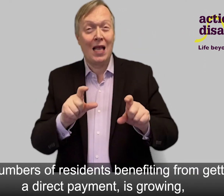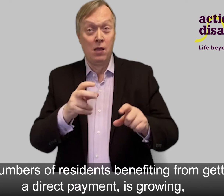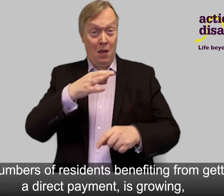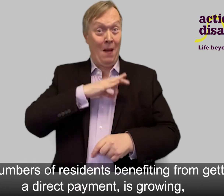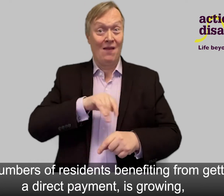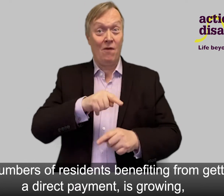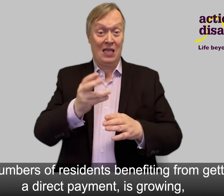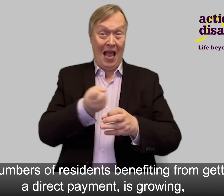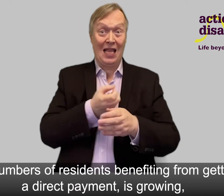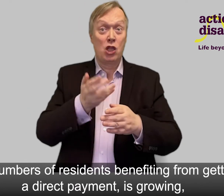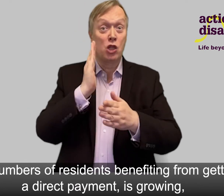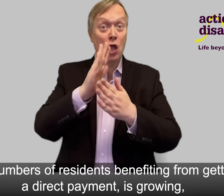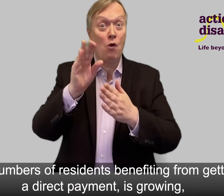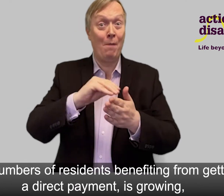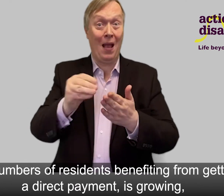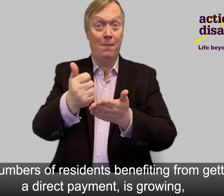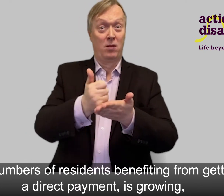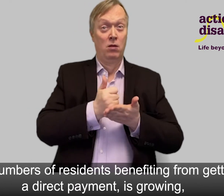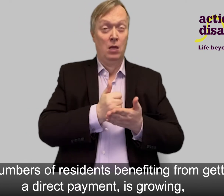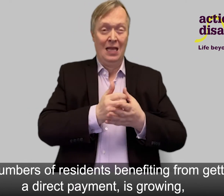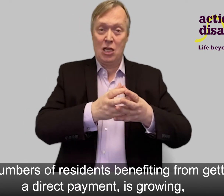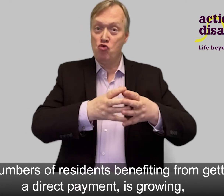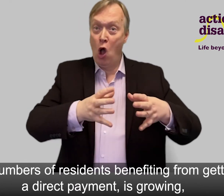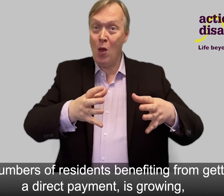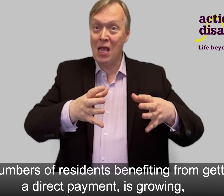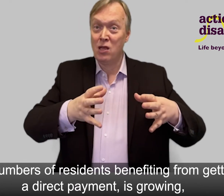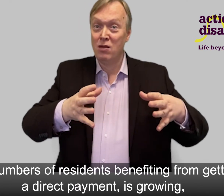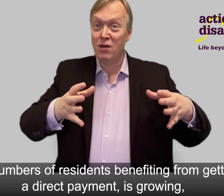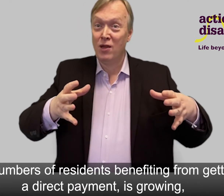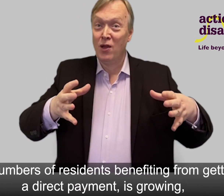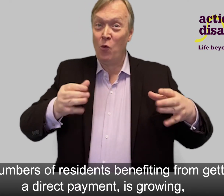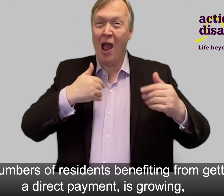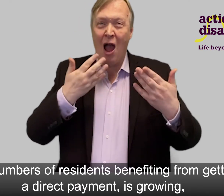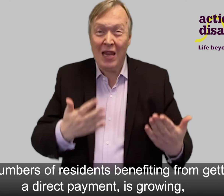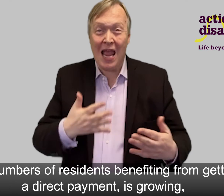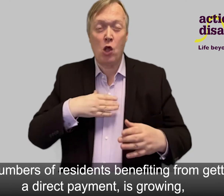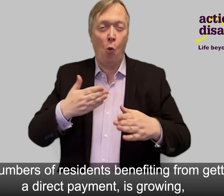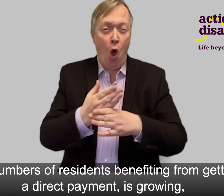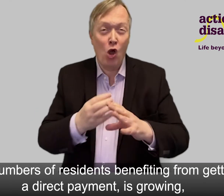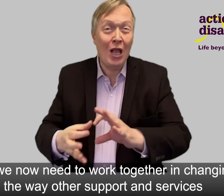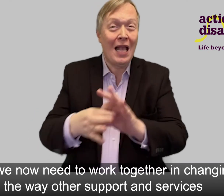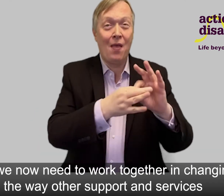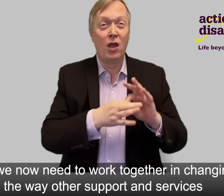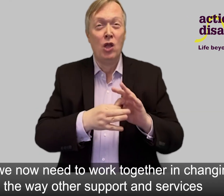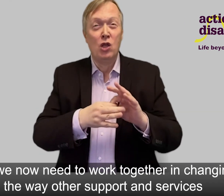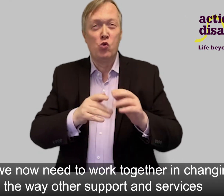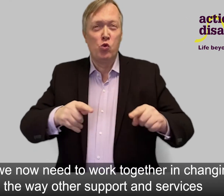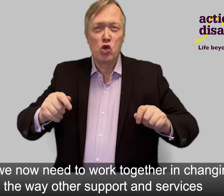The numbers of residents benefiting from getting a Direct Payment is growing. And we now need to work